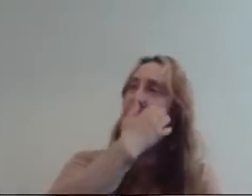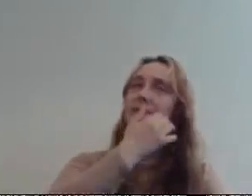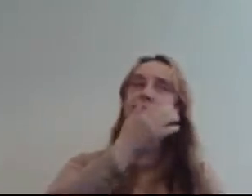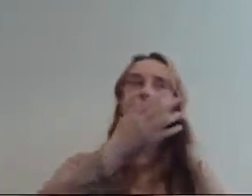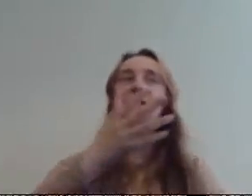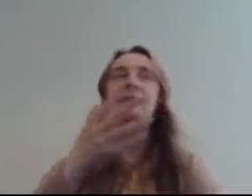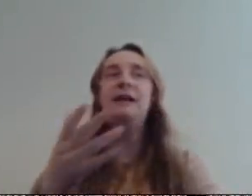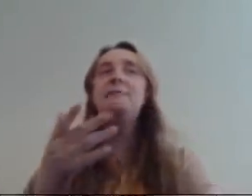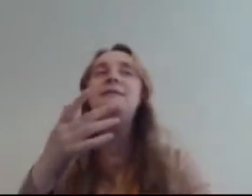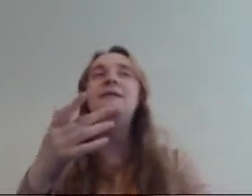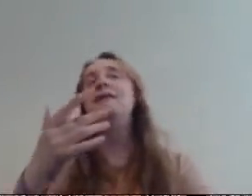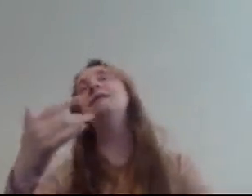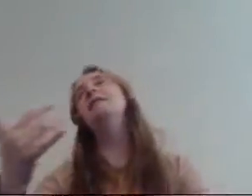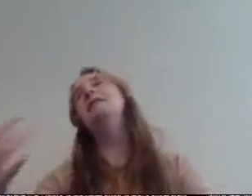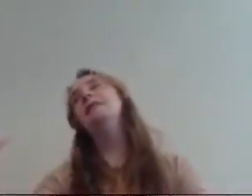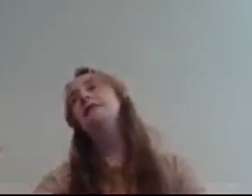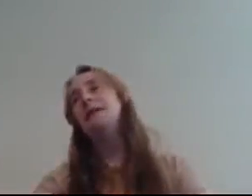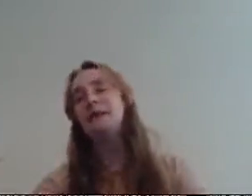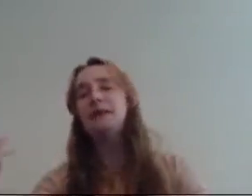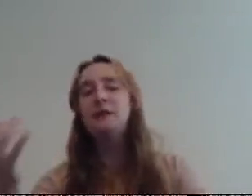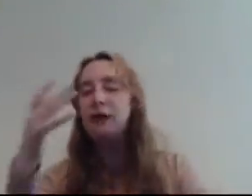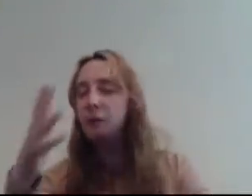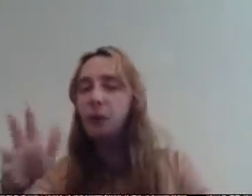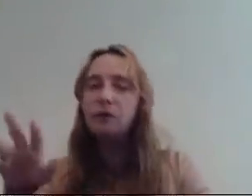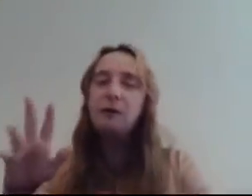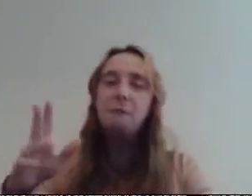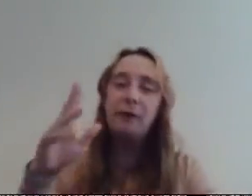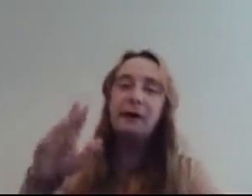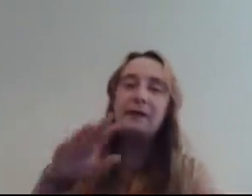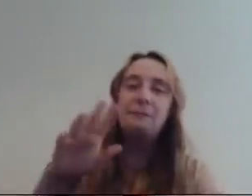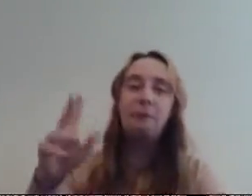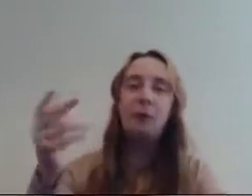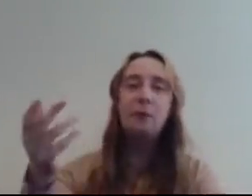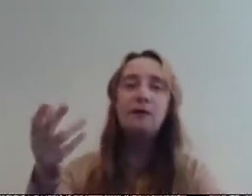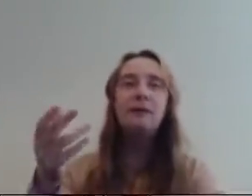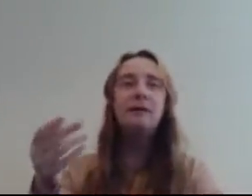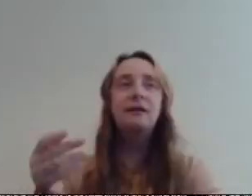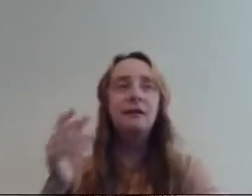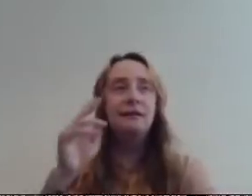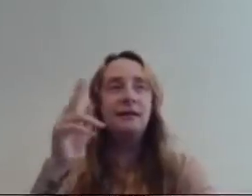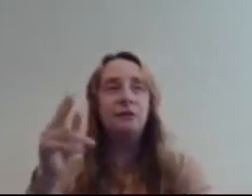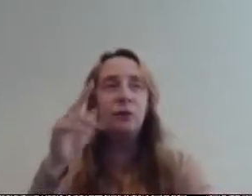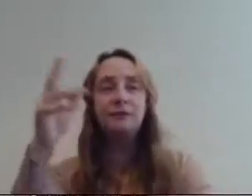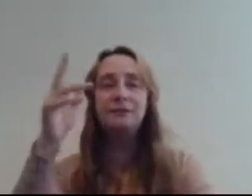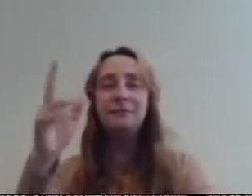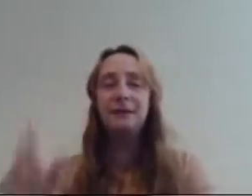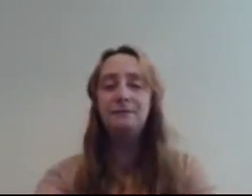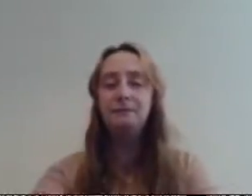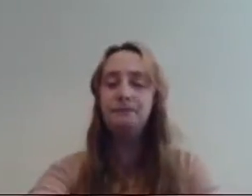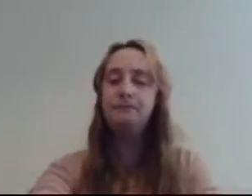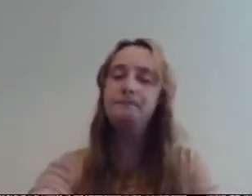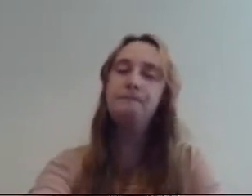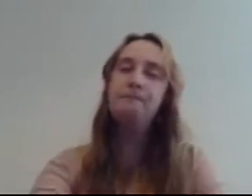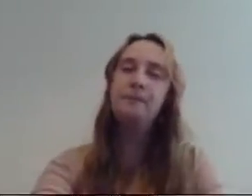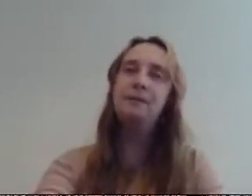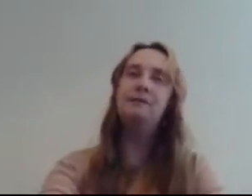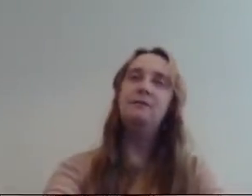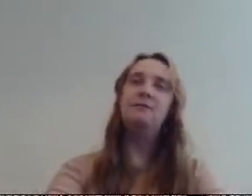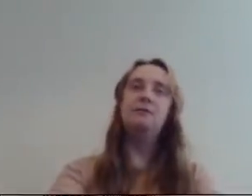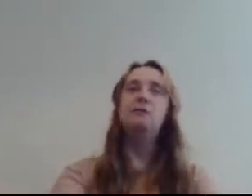because you can get it in games tae that can do not work but that can do power you can do two things at the same time it's